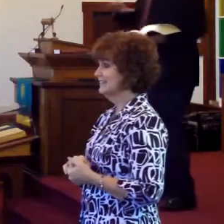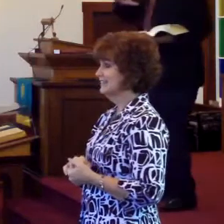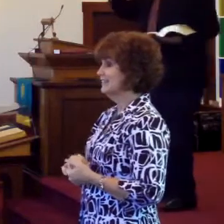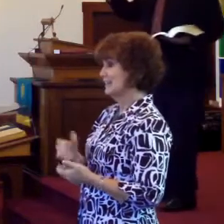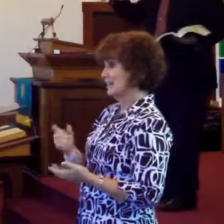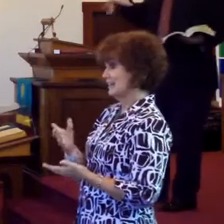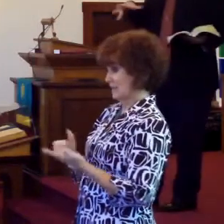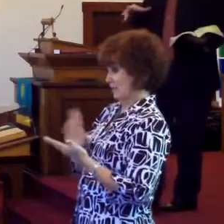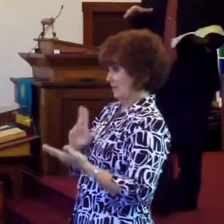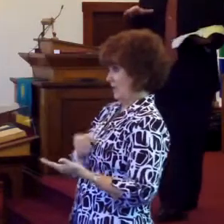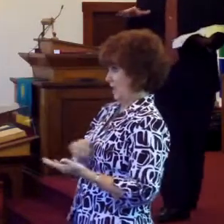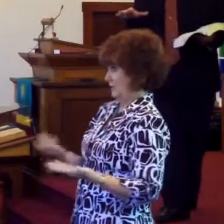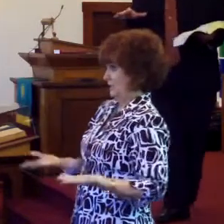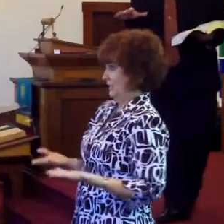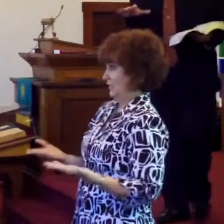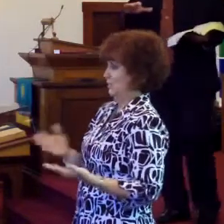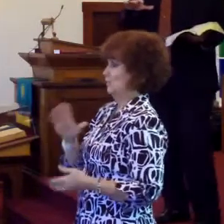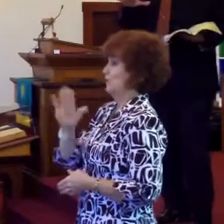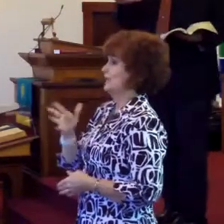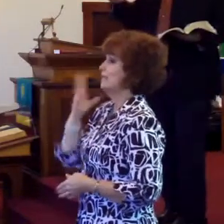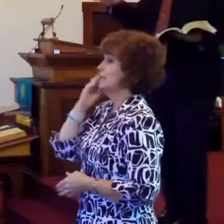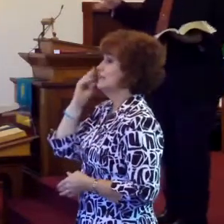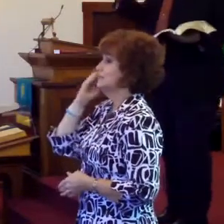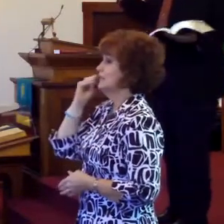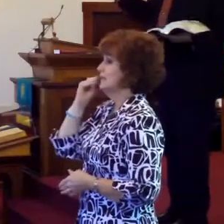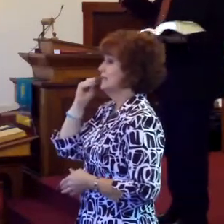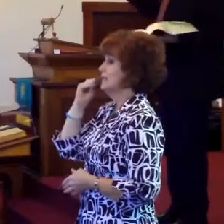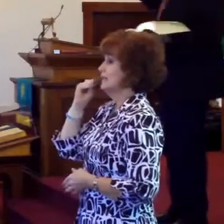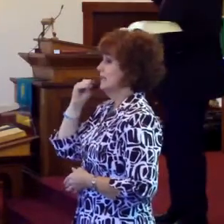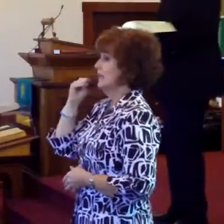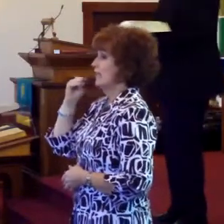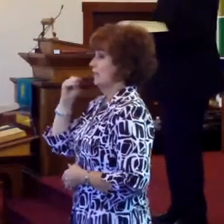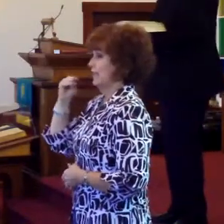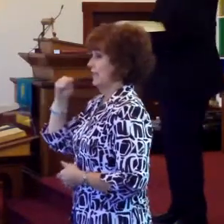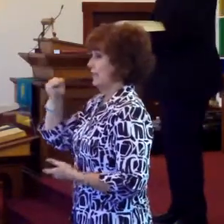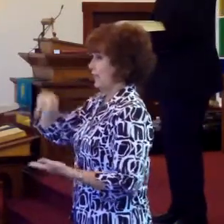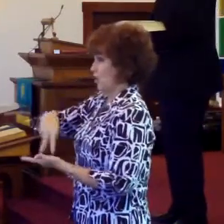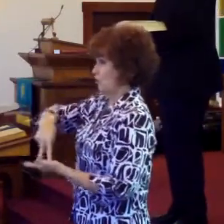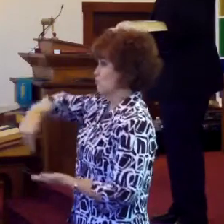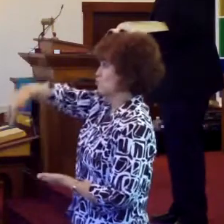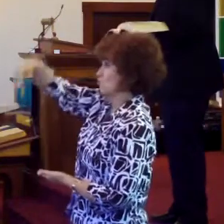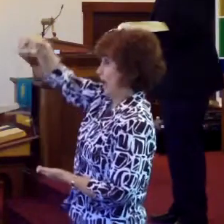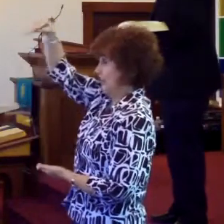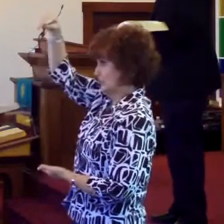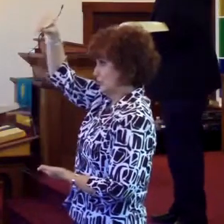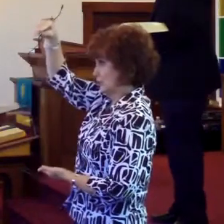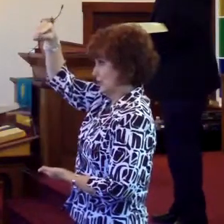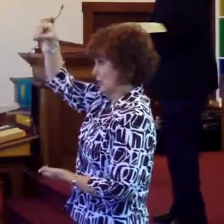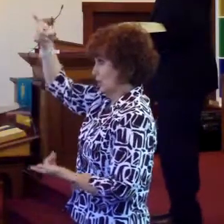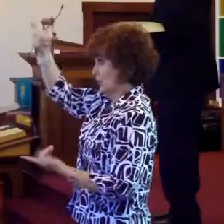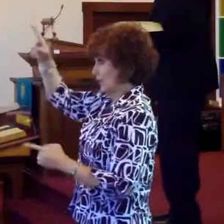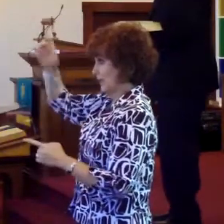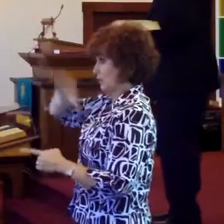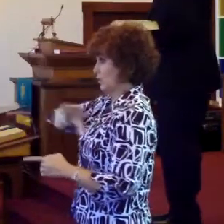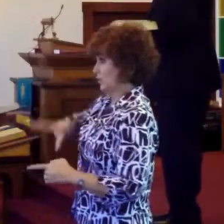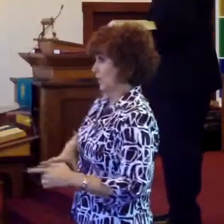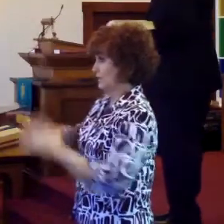Some of us in here will never experience the rapture. The rapture is when Christ sounds a trumpet.